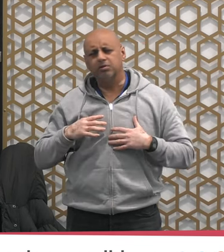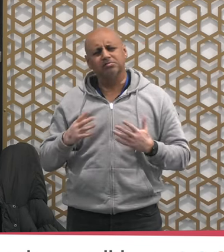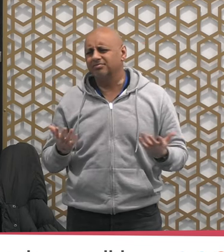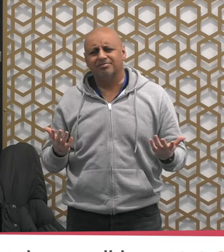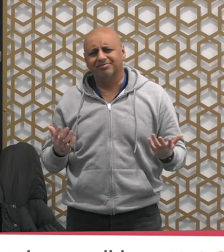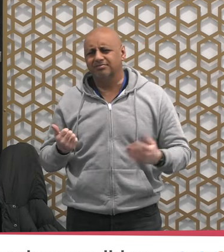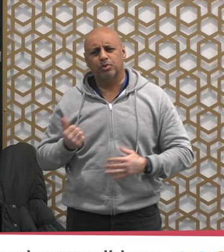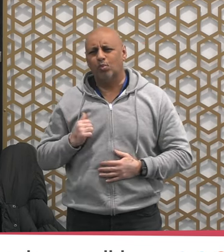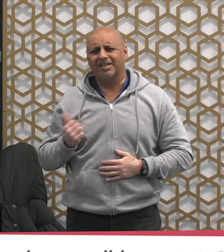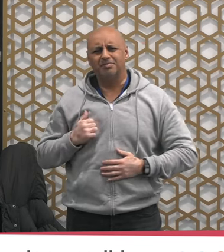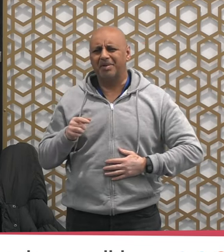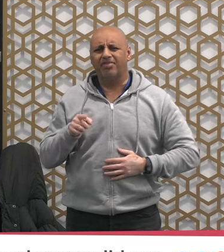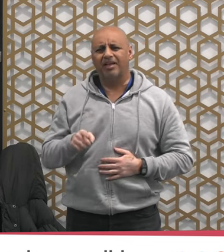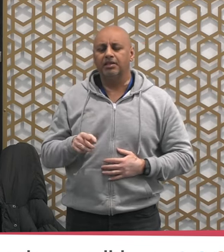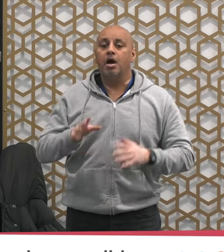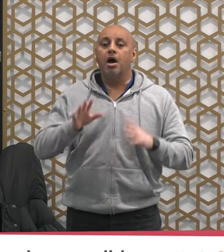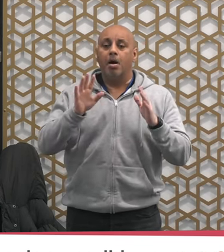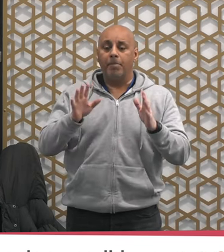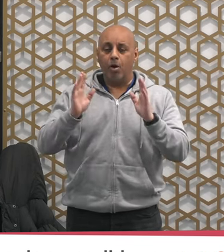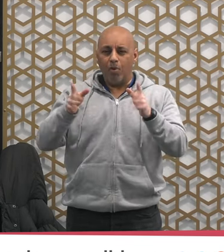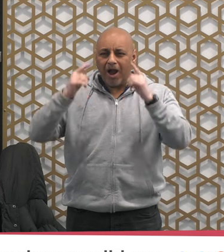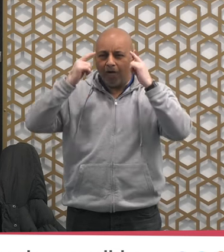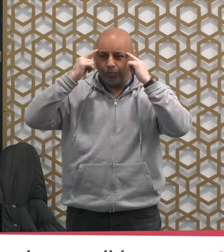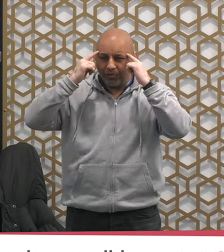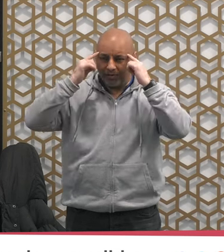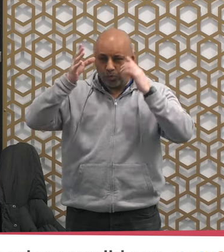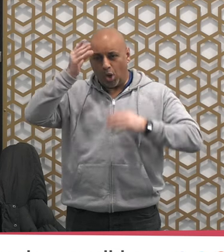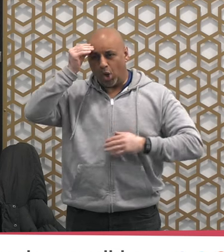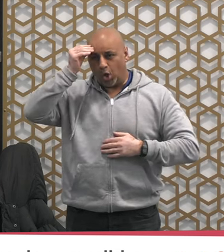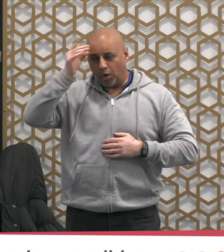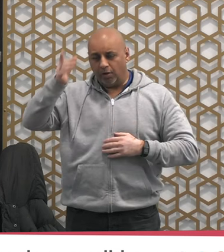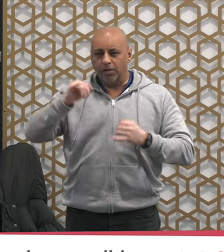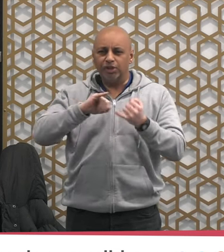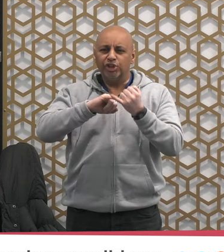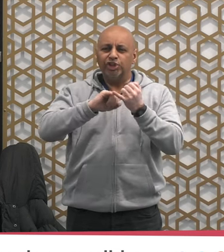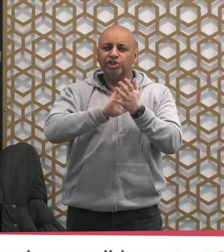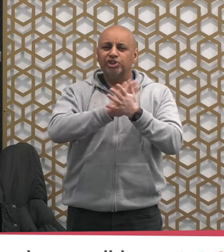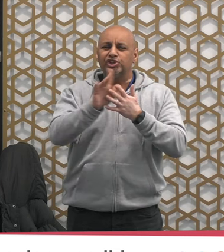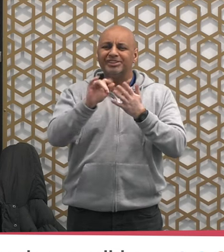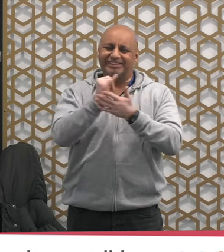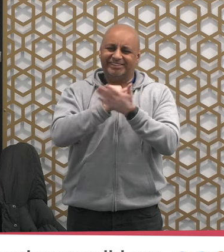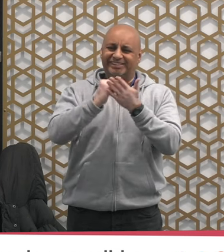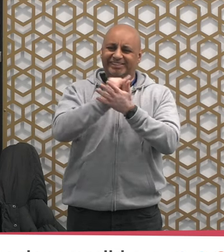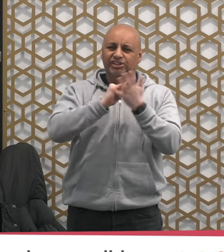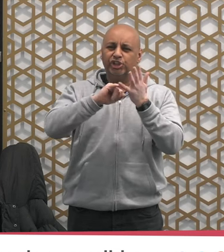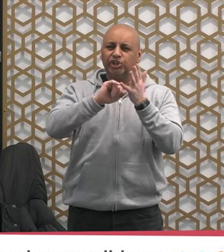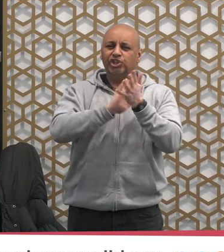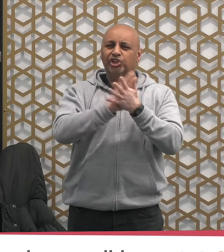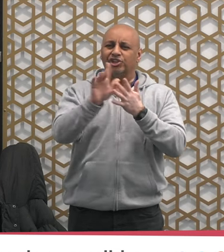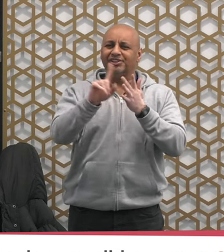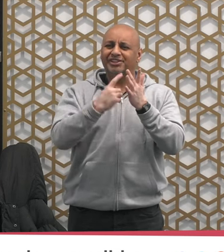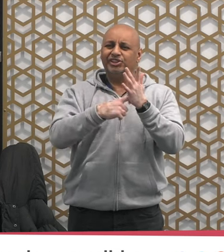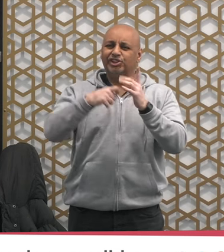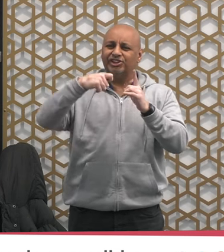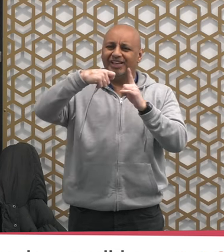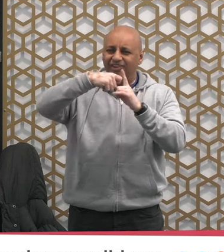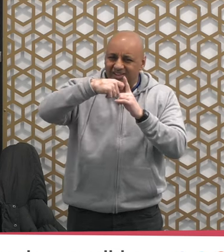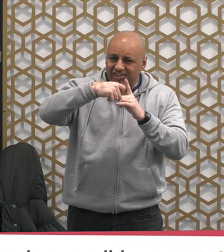need to stay away from committing shirk and associating partners with Allah Dhul Jalal Ikram and second which is very very important